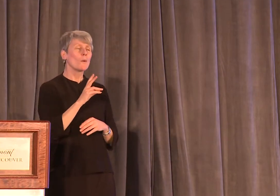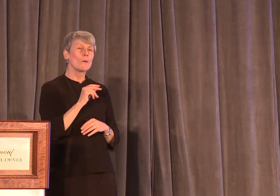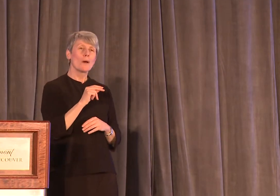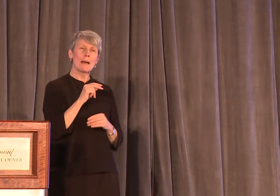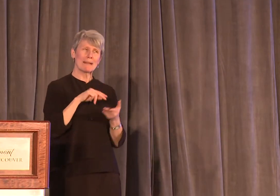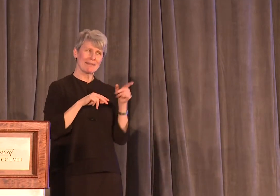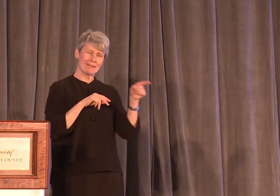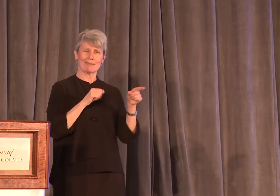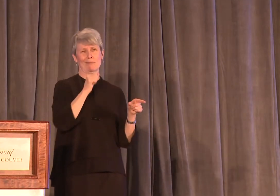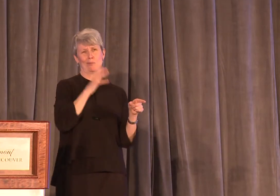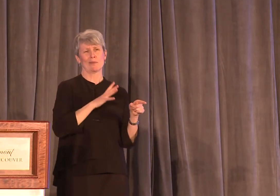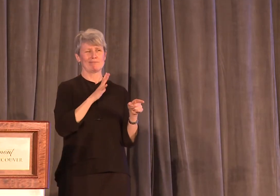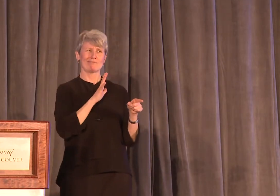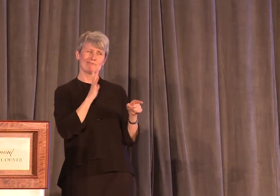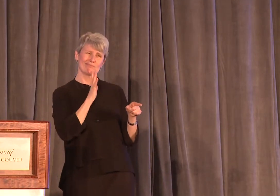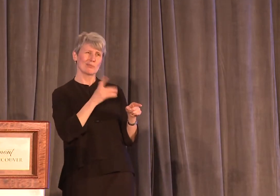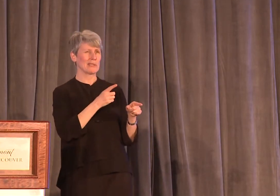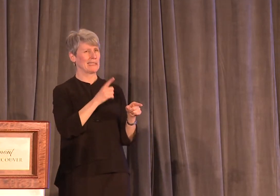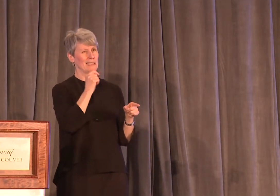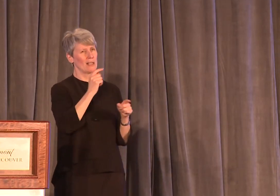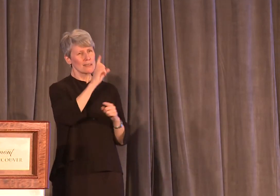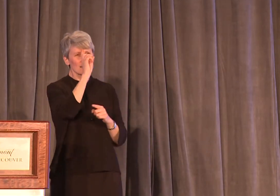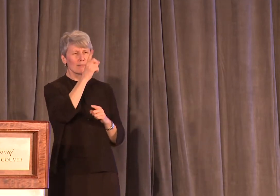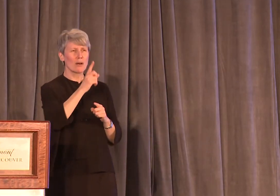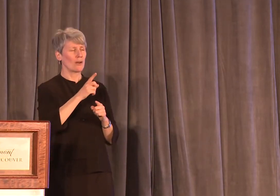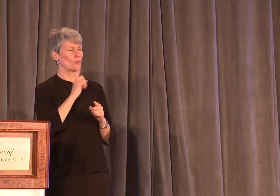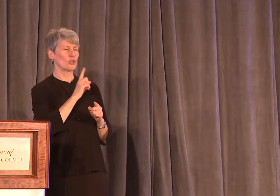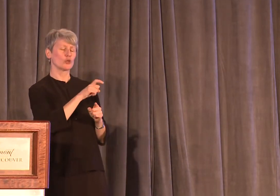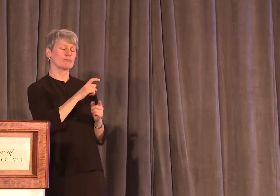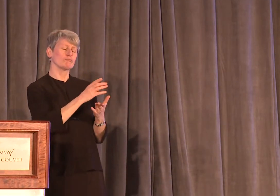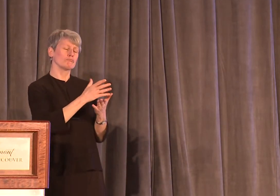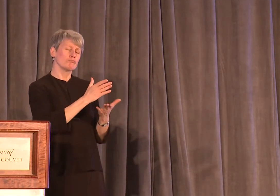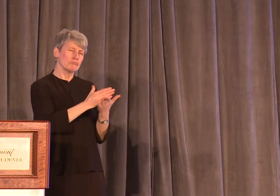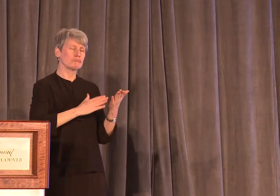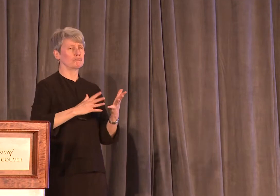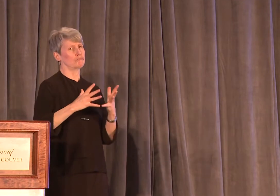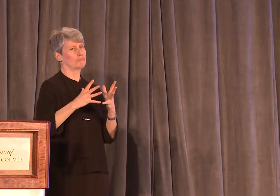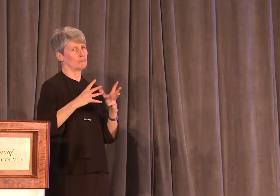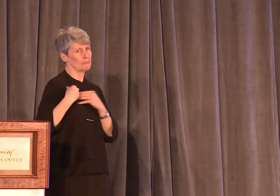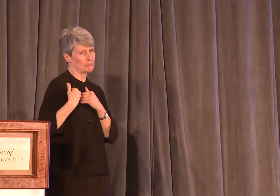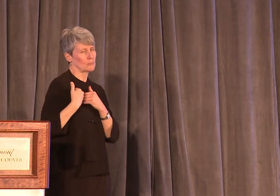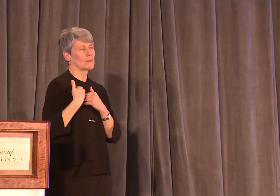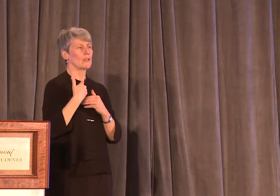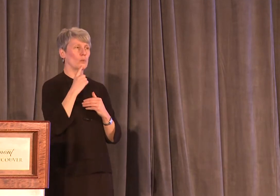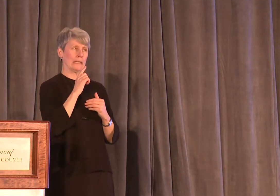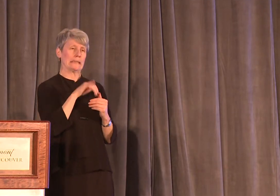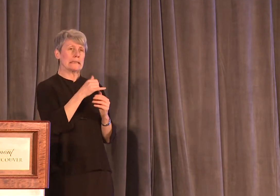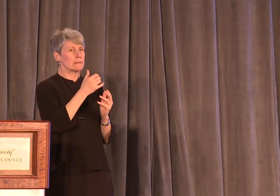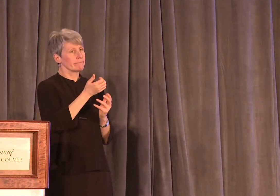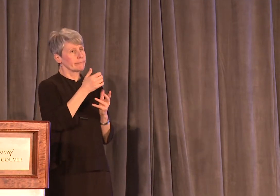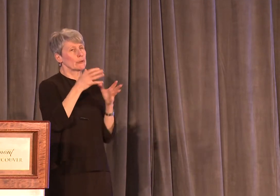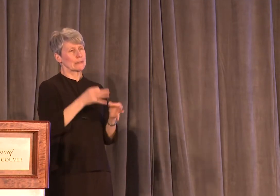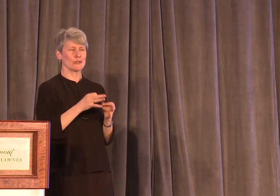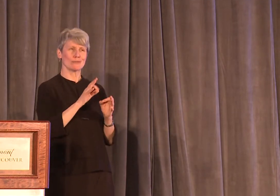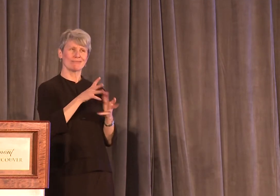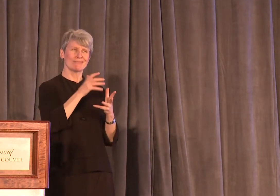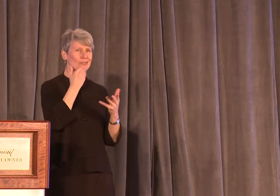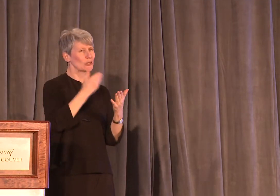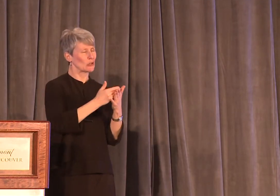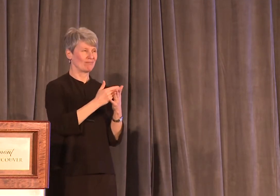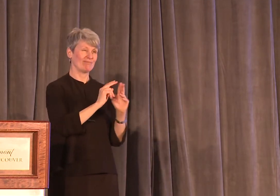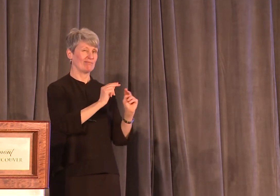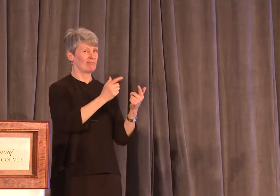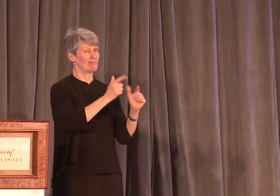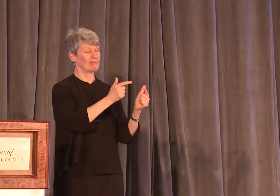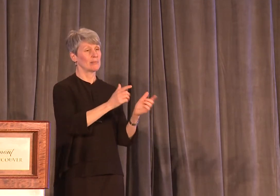suggesting that this sort of behaviour may not be very smart and that the victim should bear some responsibility for being so stupid. As a